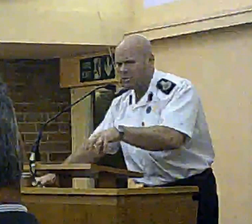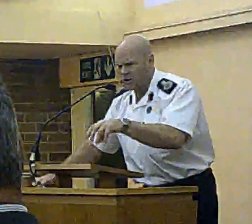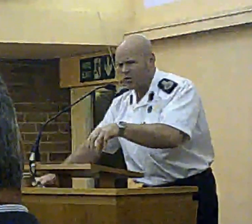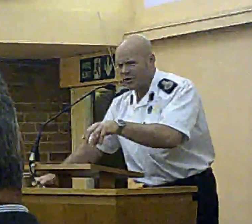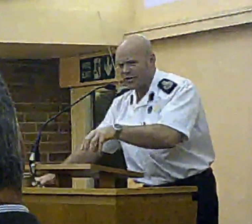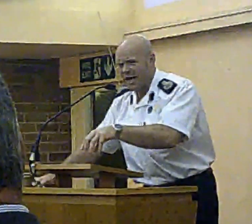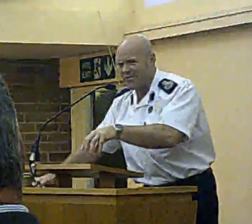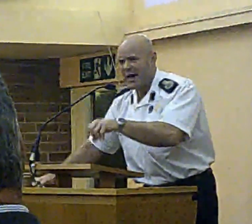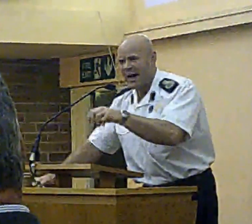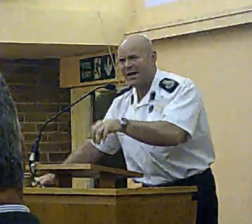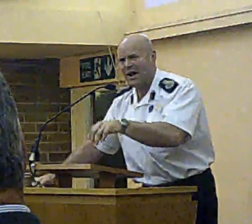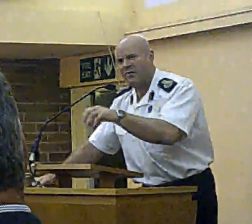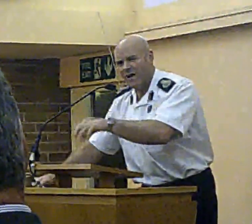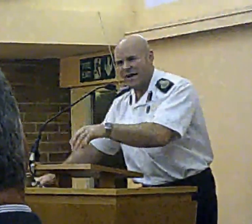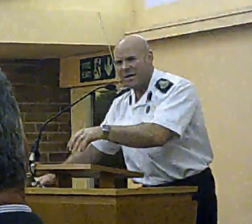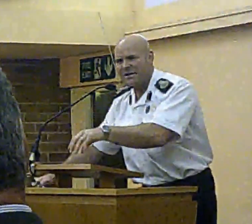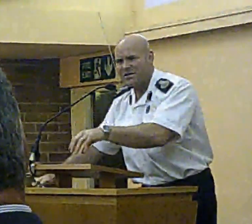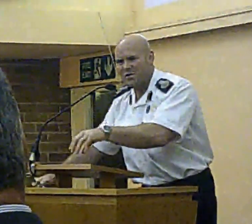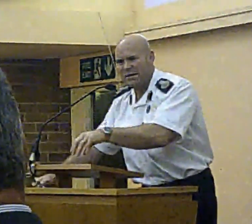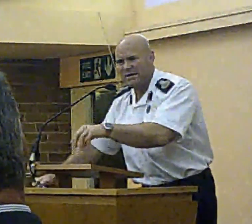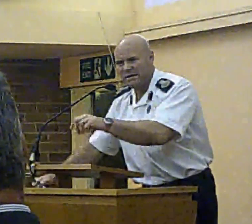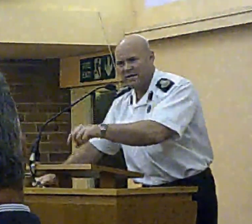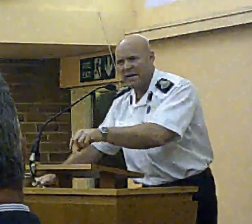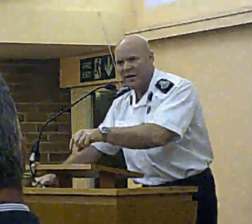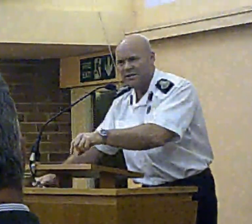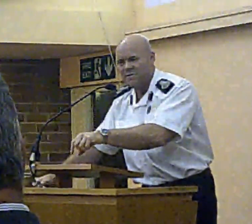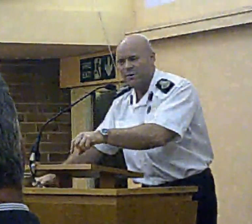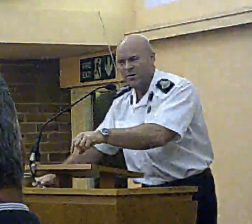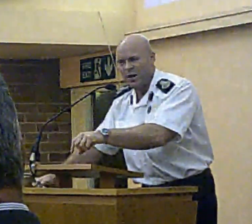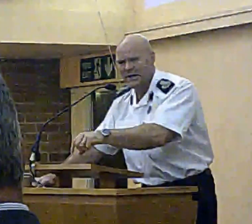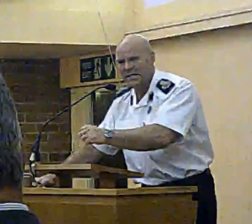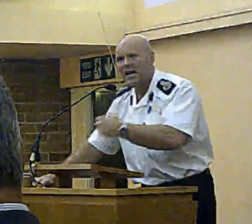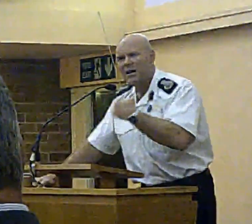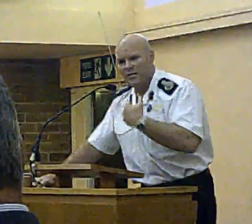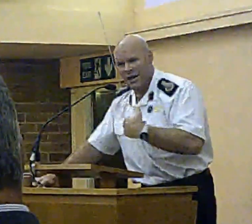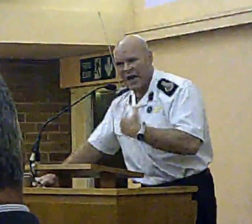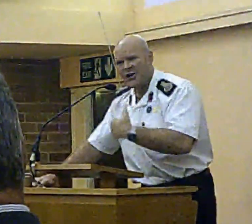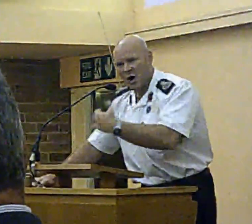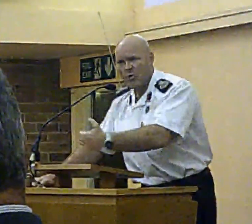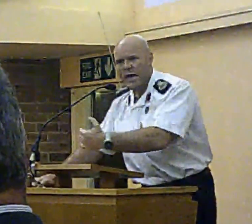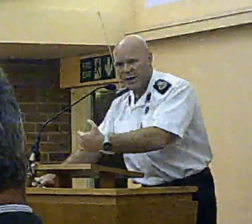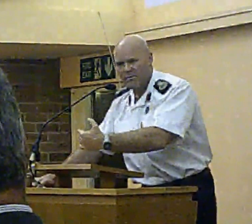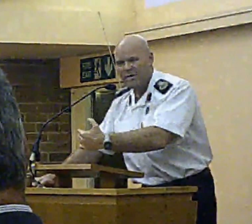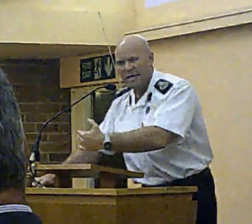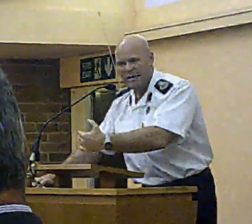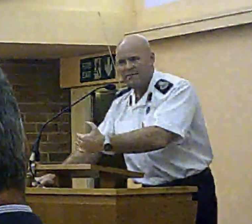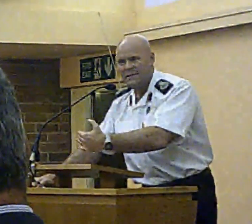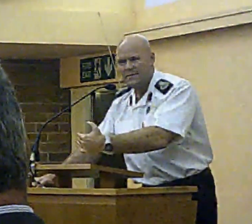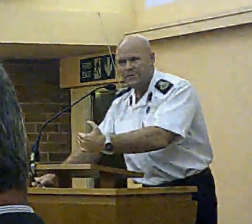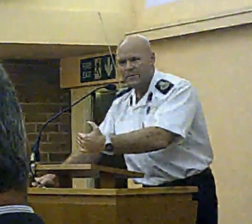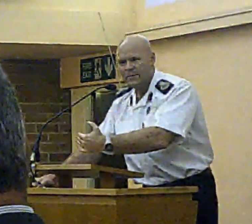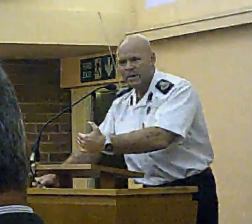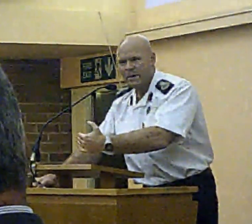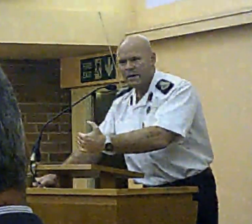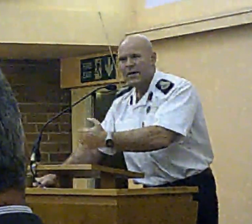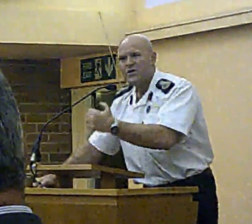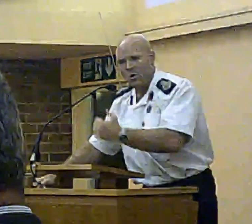You must understand that I can't recommend something to the Fire Rescue Authority that I know cannot be delivered.